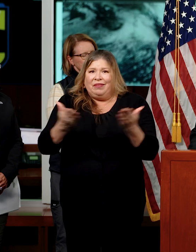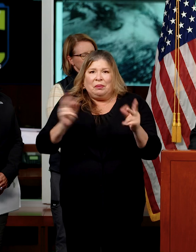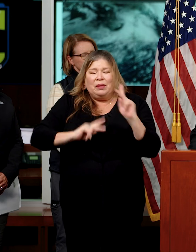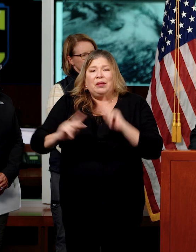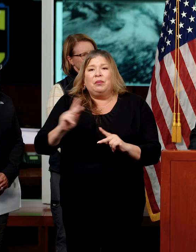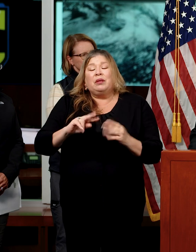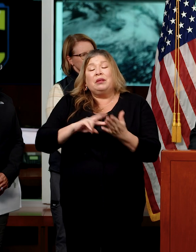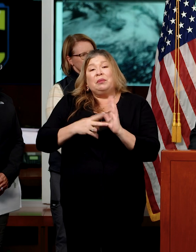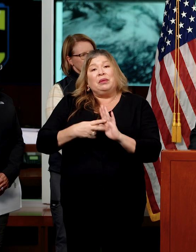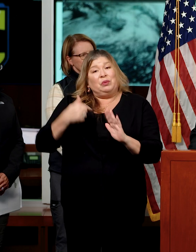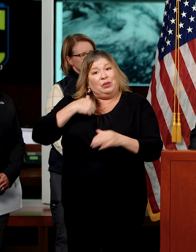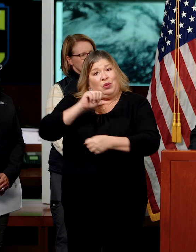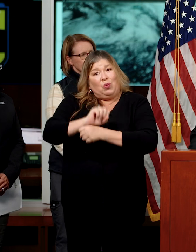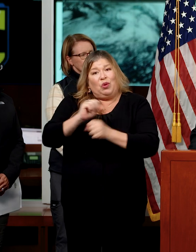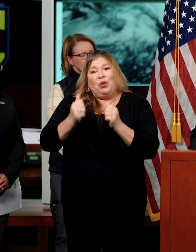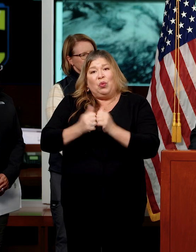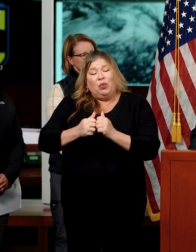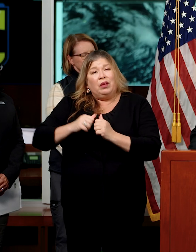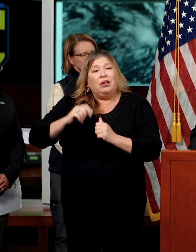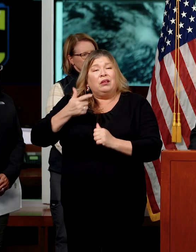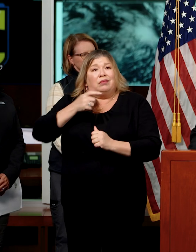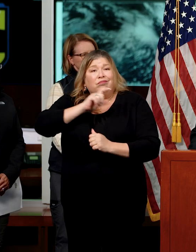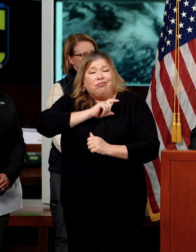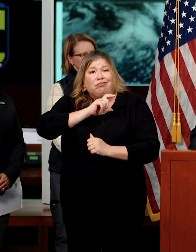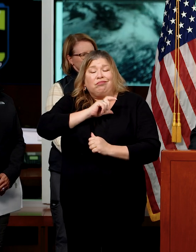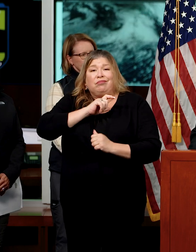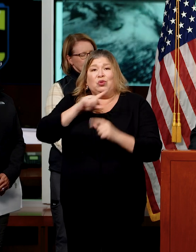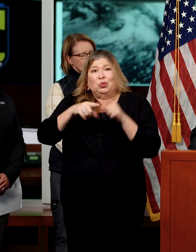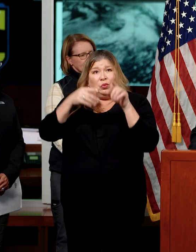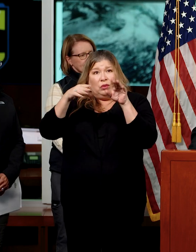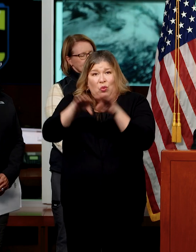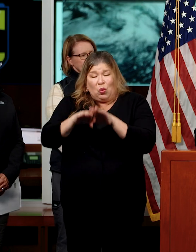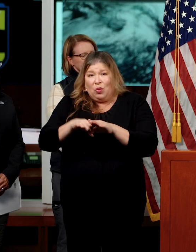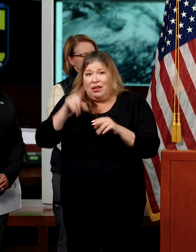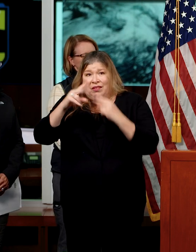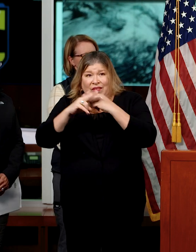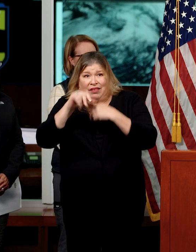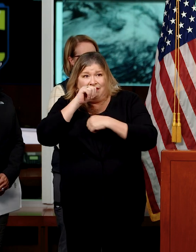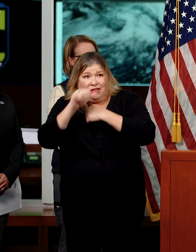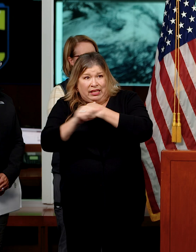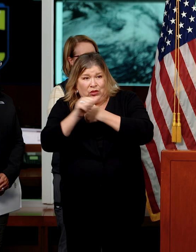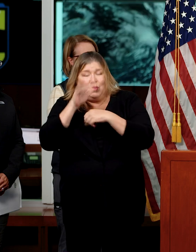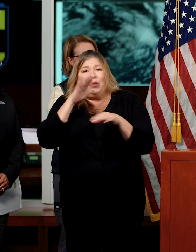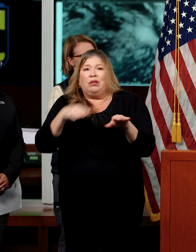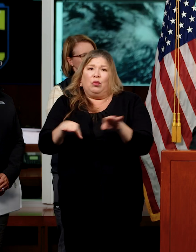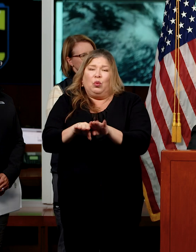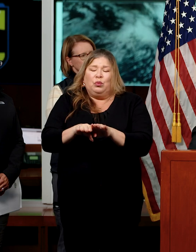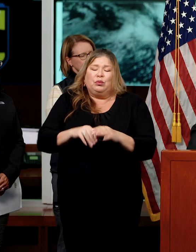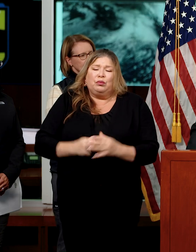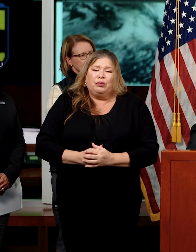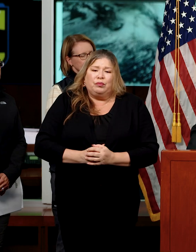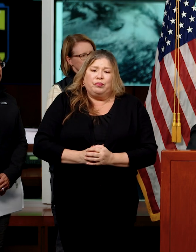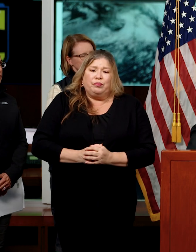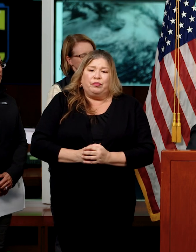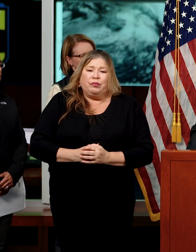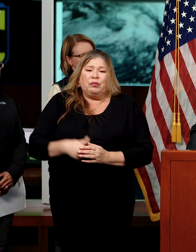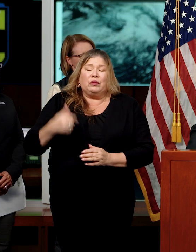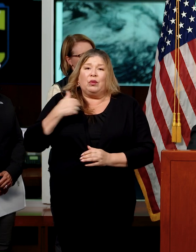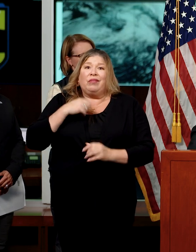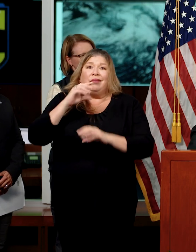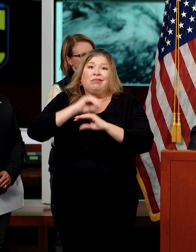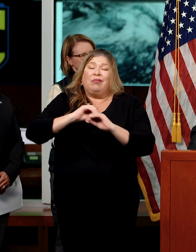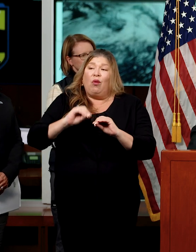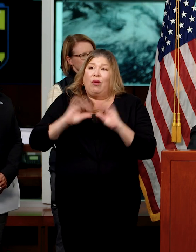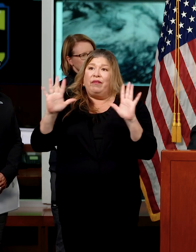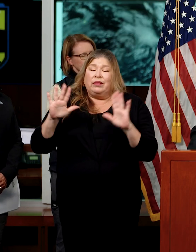will be working with the patrol and close highways as needed in order to do that. We've obviously been hit pretty